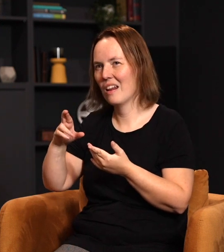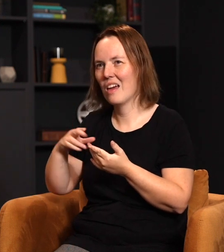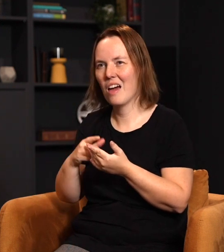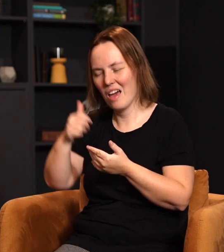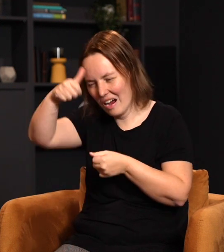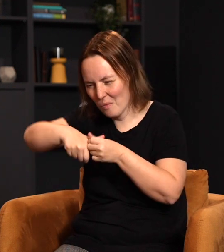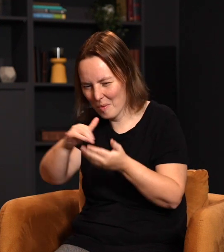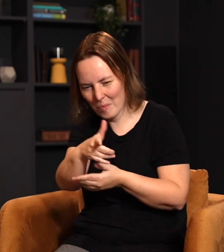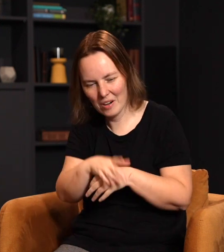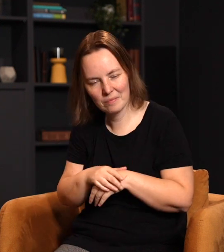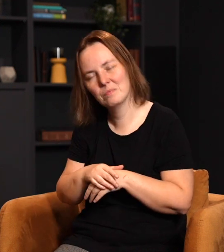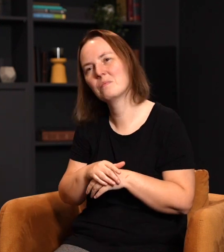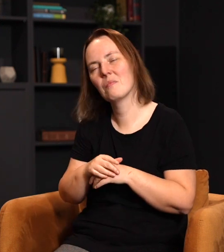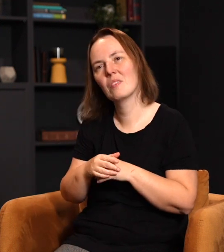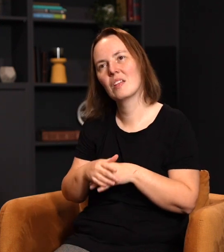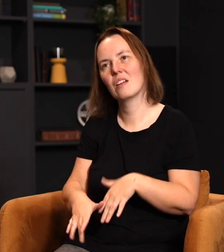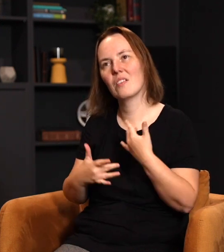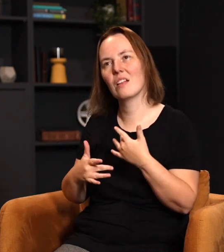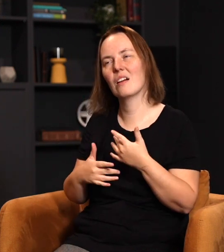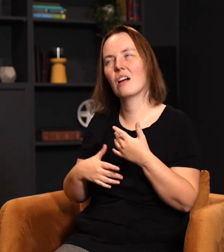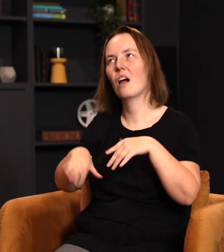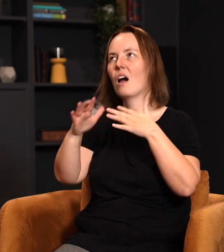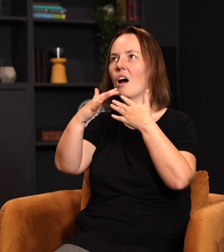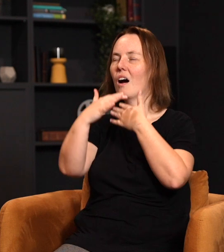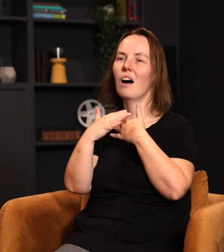I can remember it. I just felt like, oh,